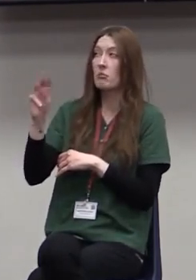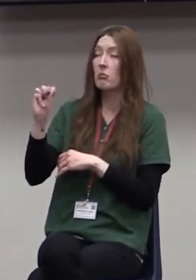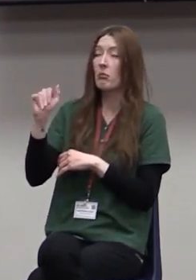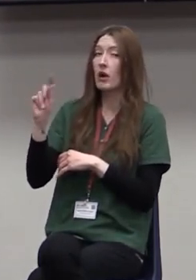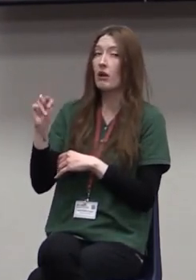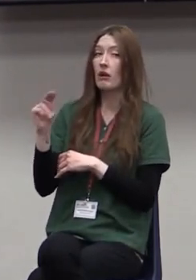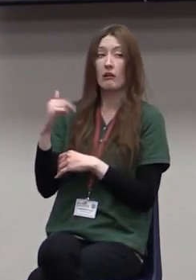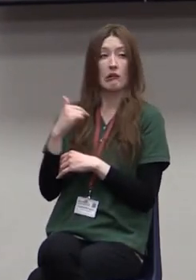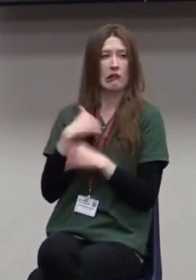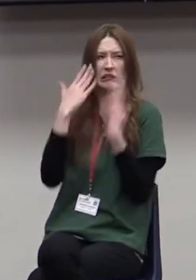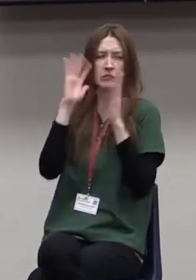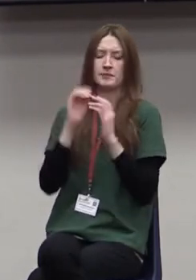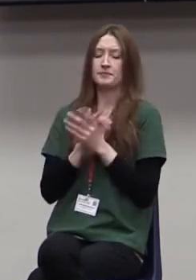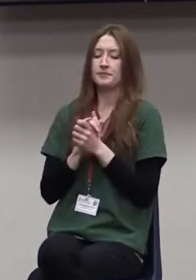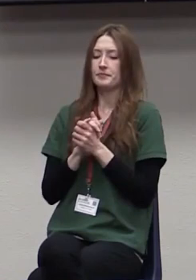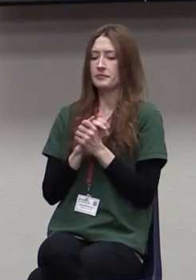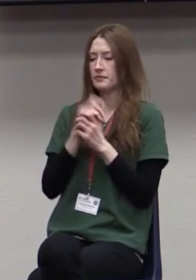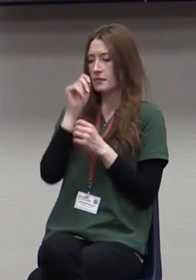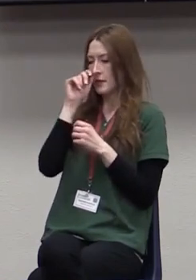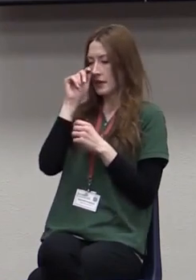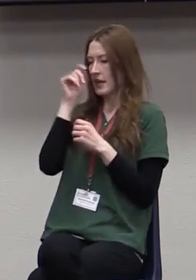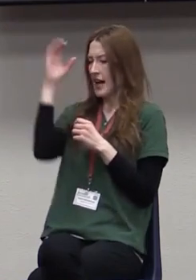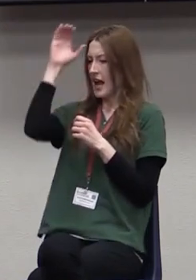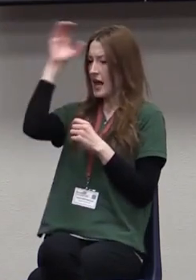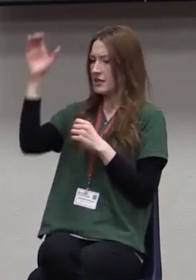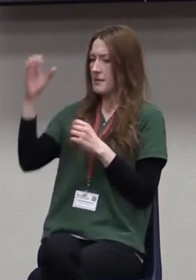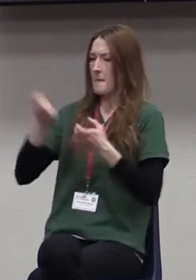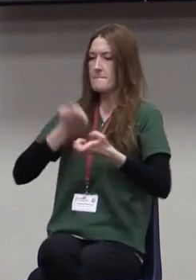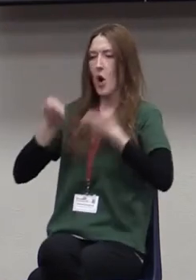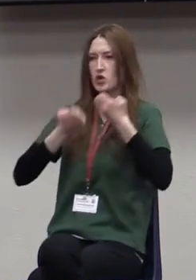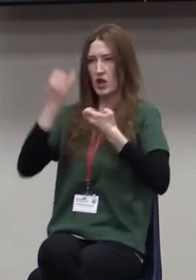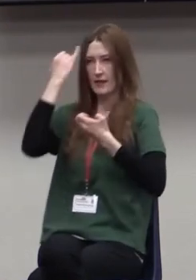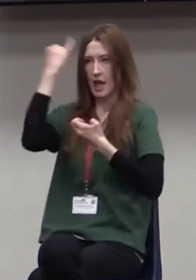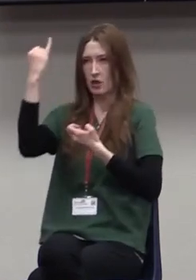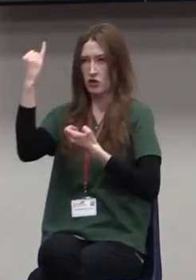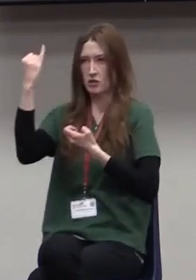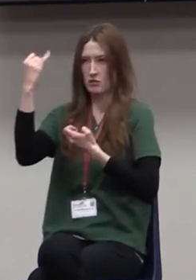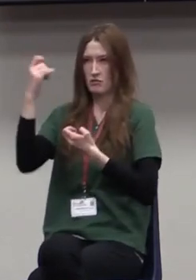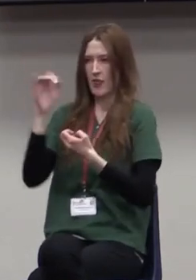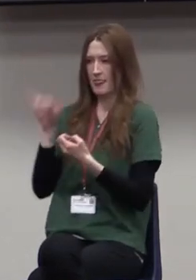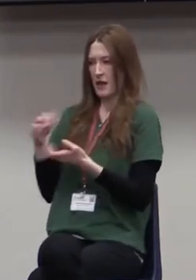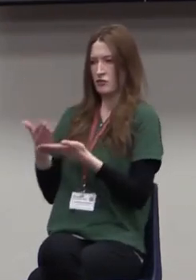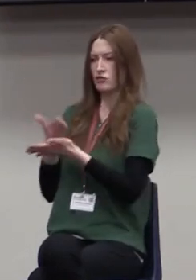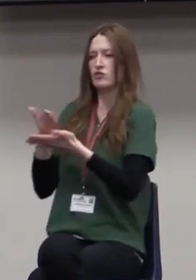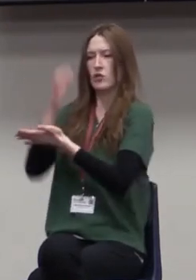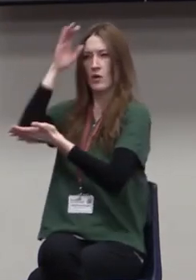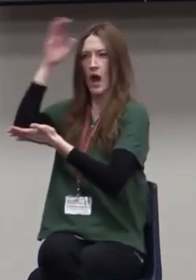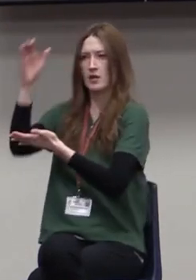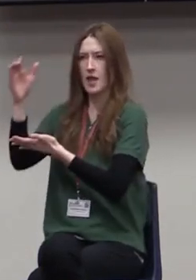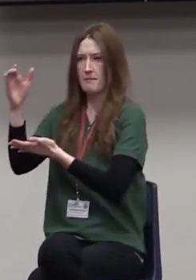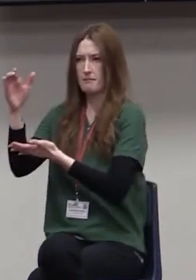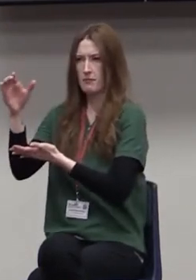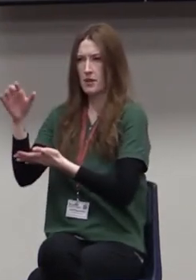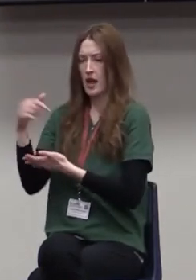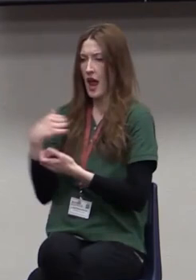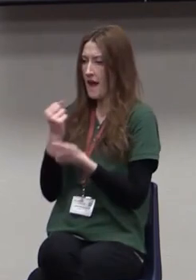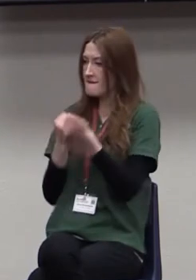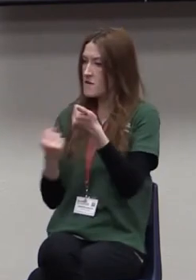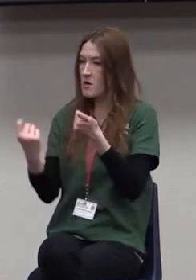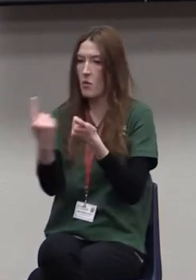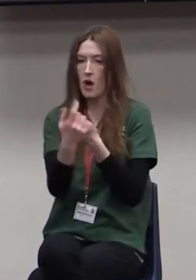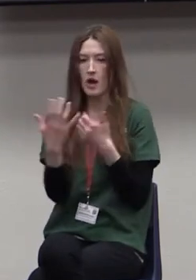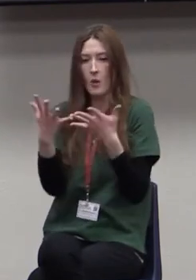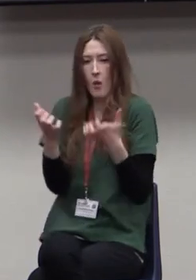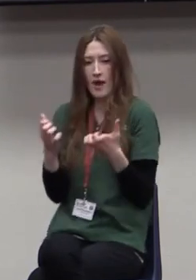whole concept of emotional intelligence. When it first came out, it was such a new thing that people didn't agree with it. I mean, everybody wanted a high